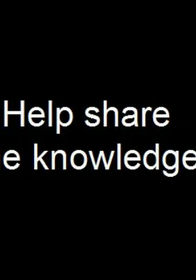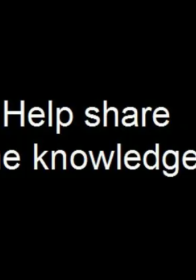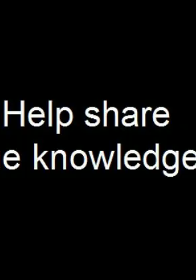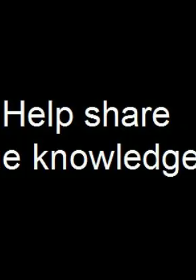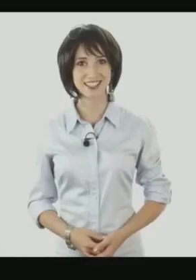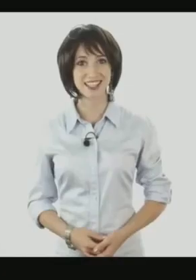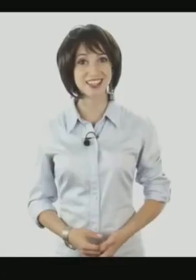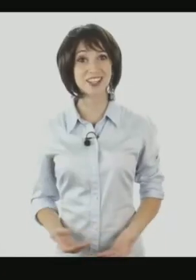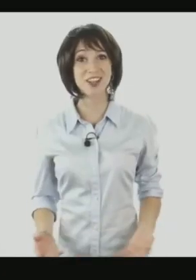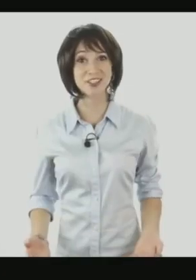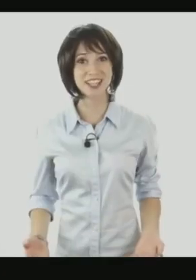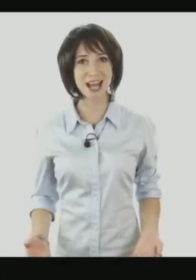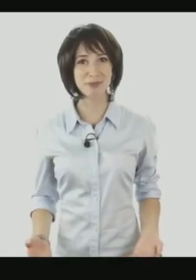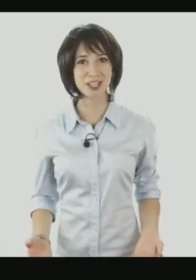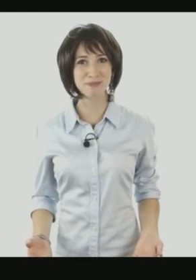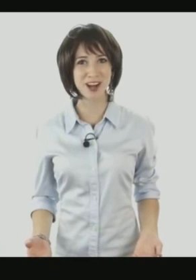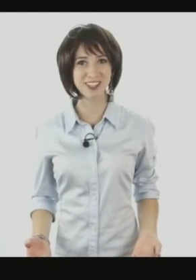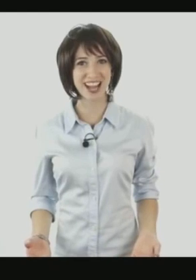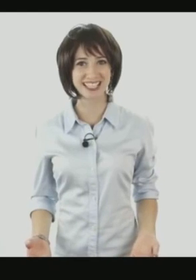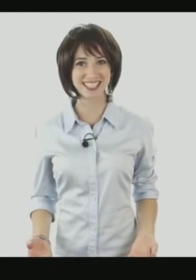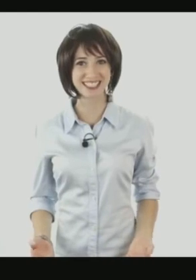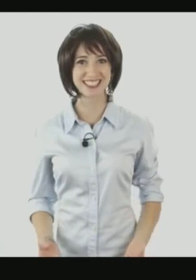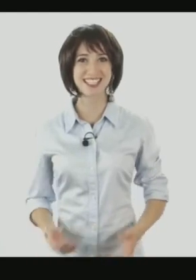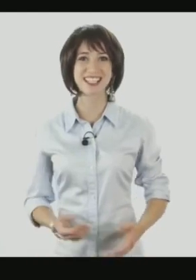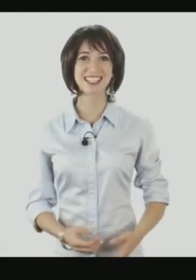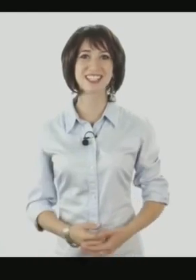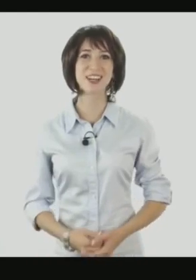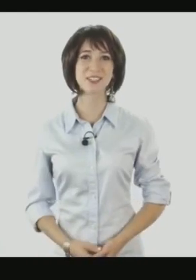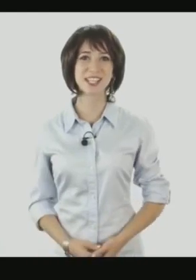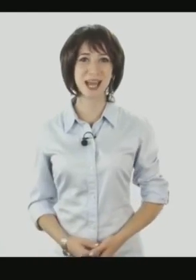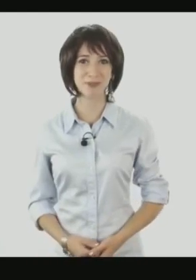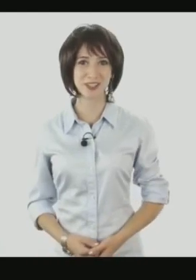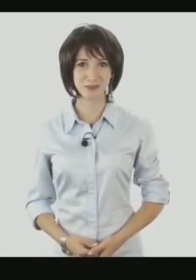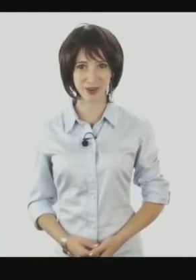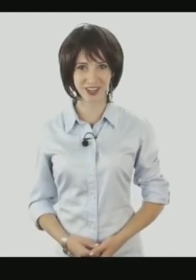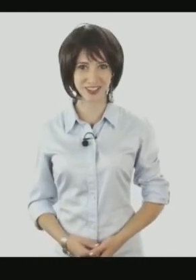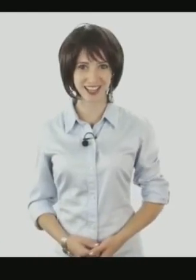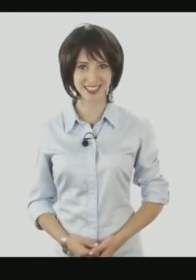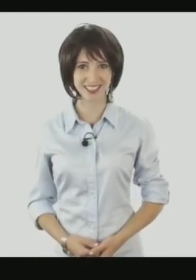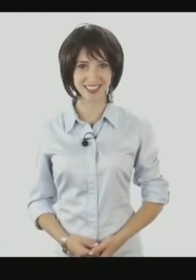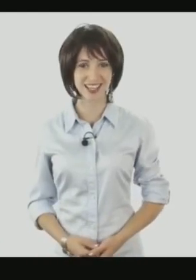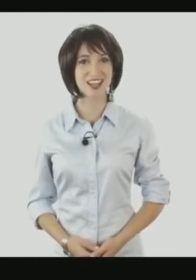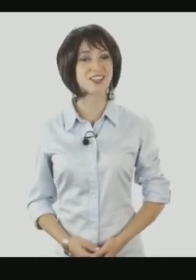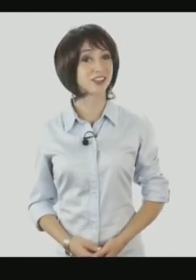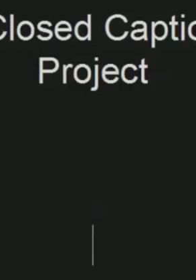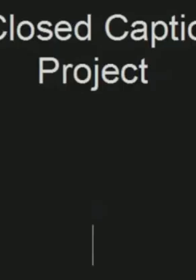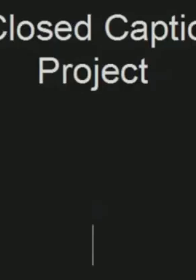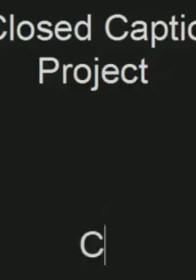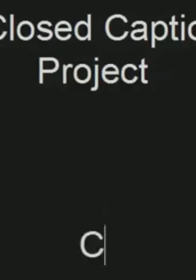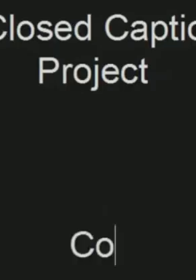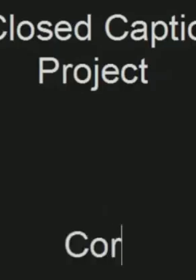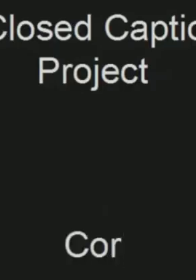The Closed Closed Captioning Project The Closed Captioning Project The question is,